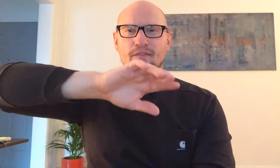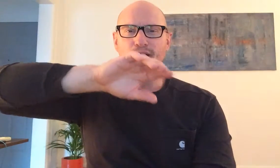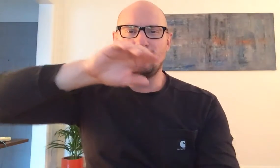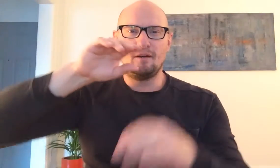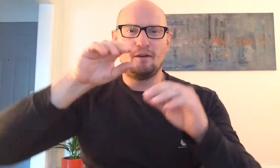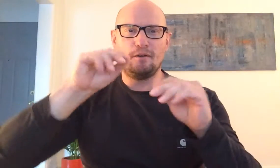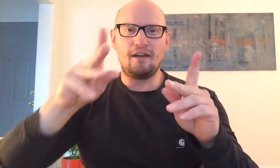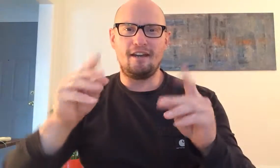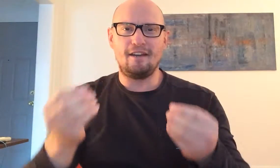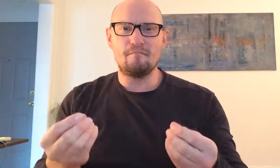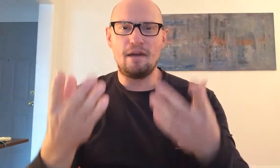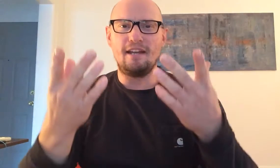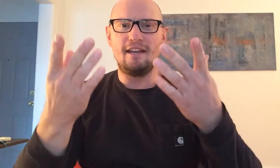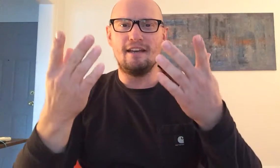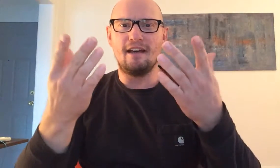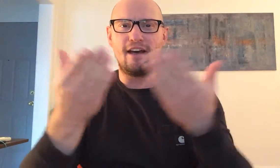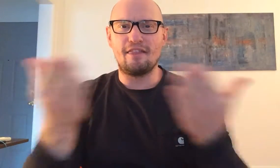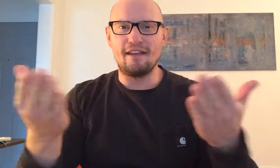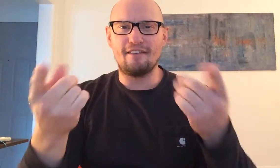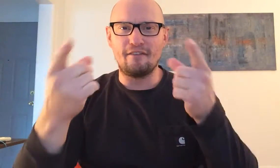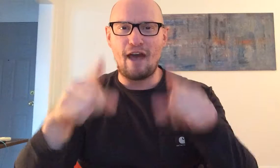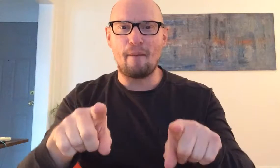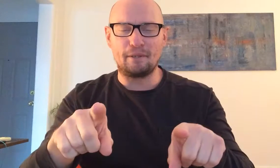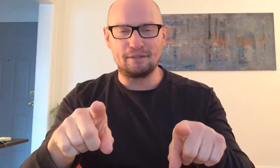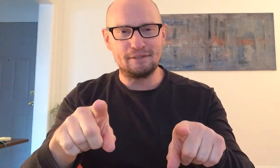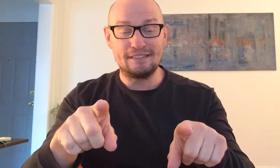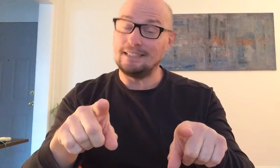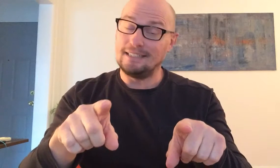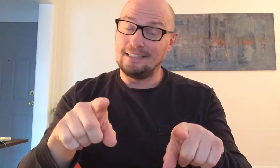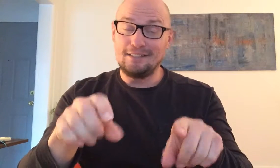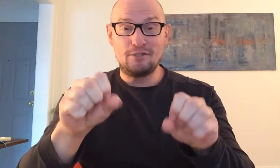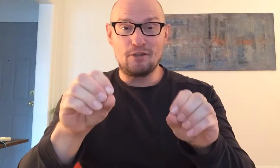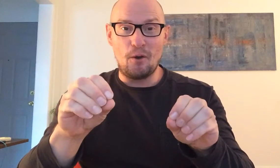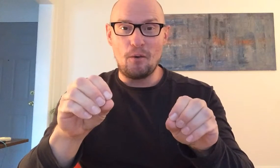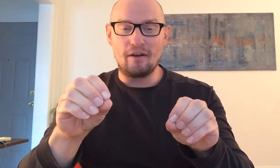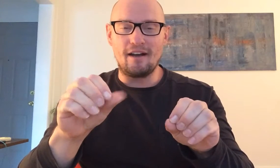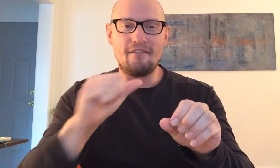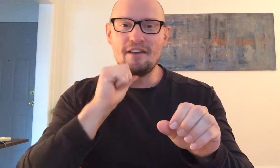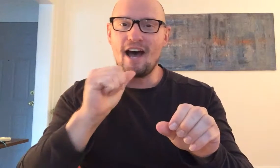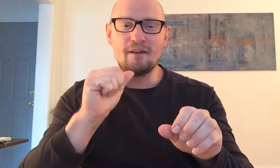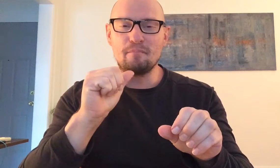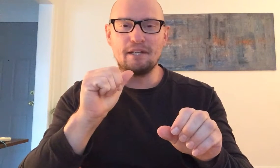okay many things have happened so I've not been